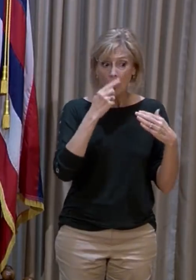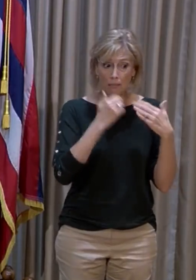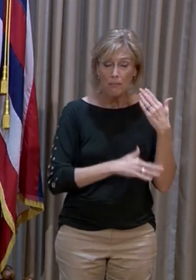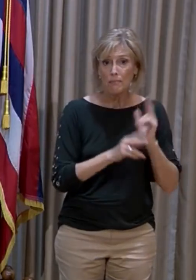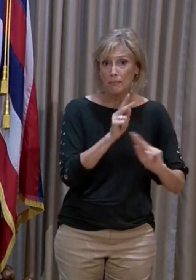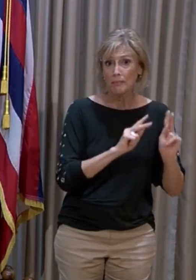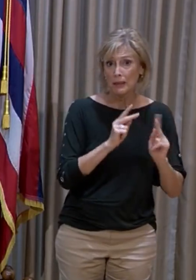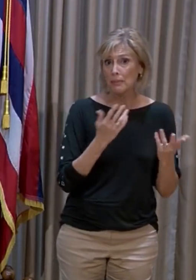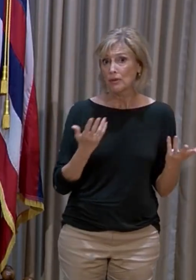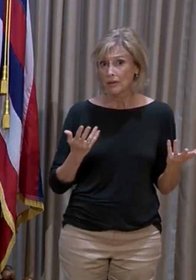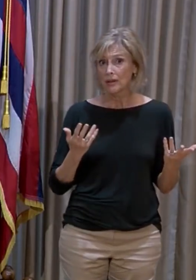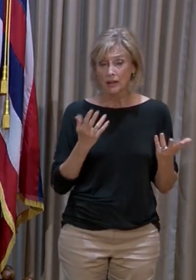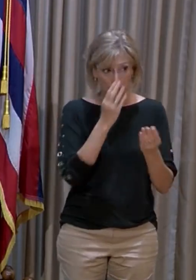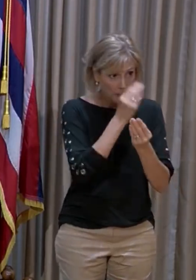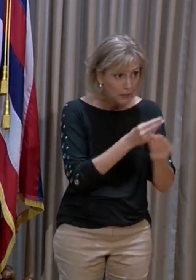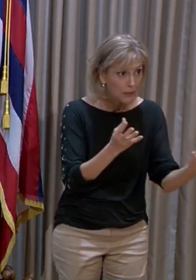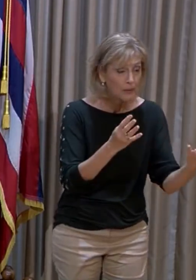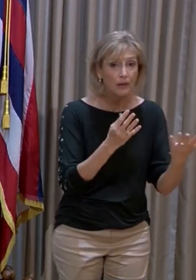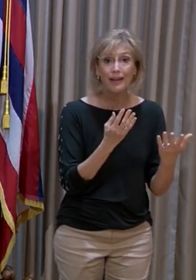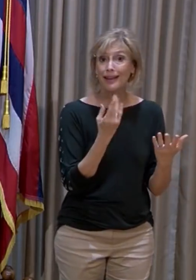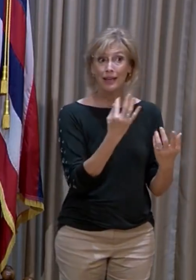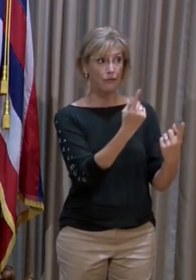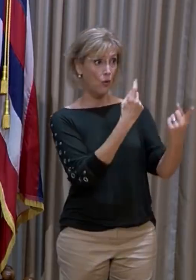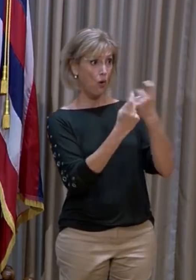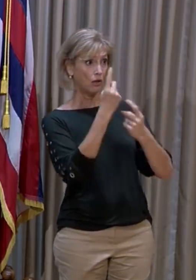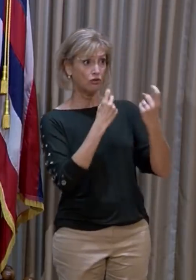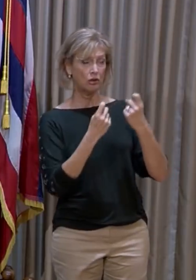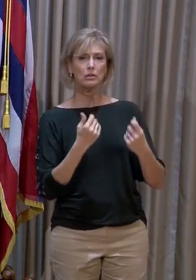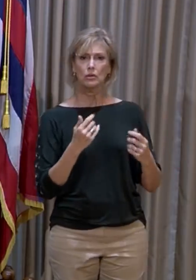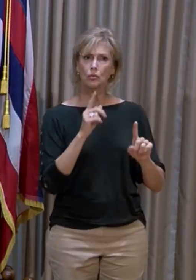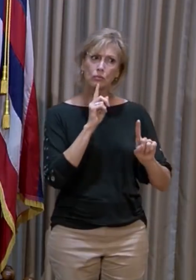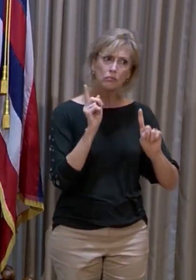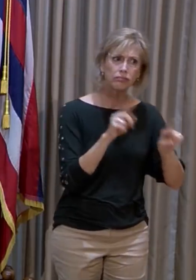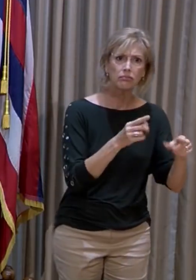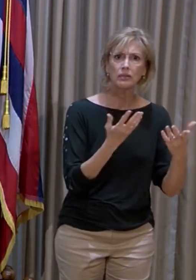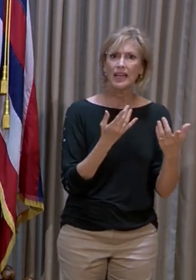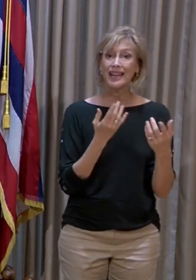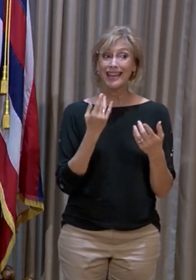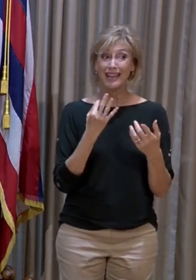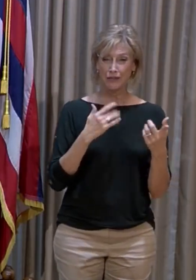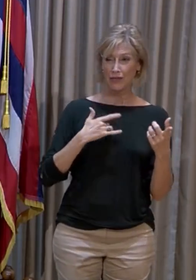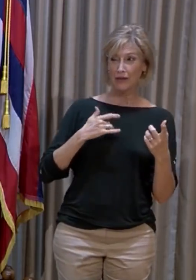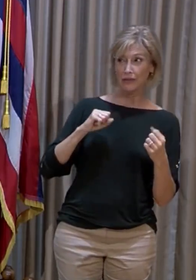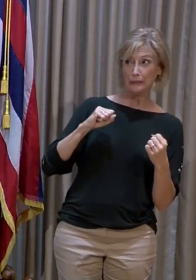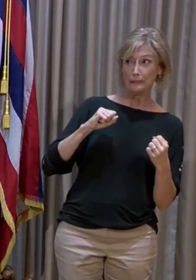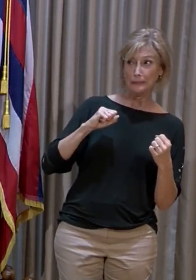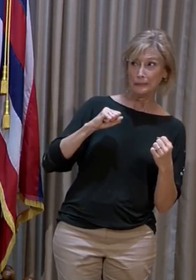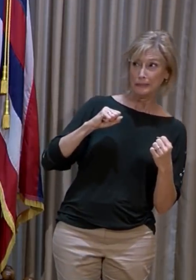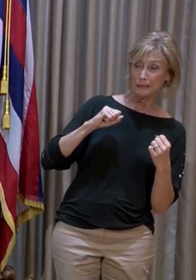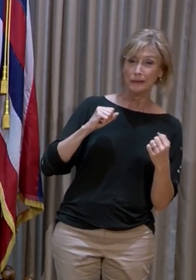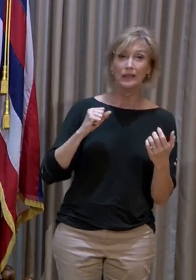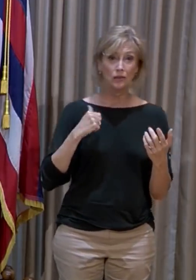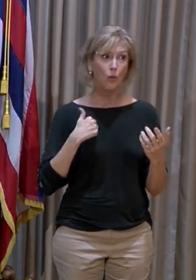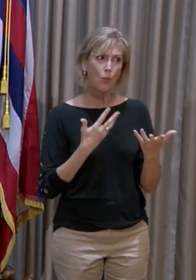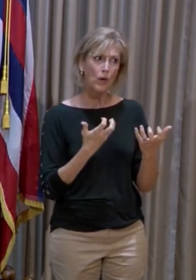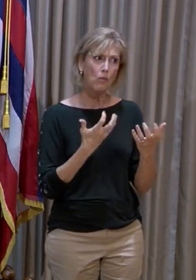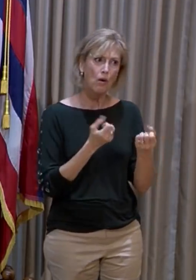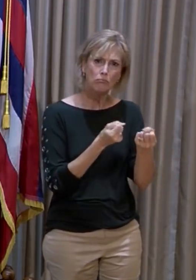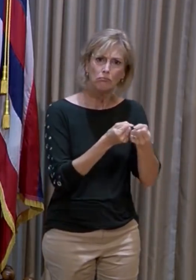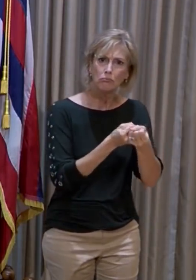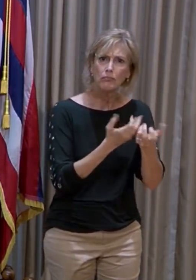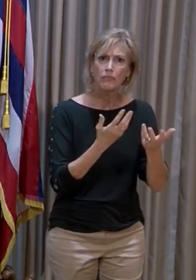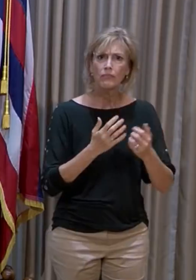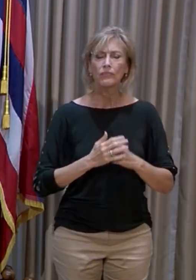the answers to questions that they might have that promotes hesitancy. And I think most importantly,